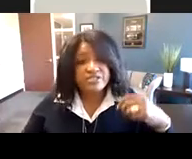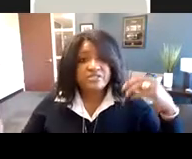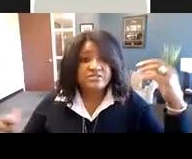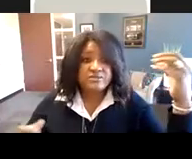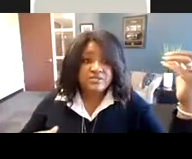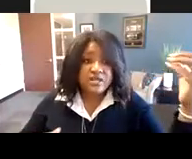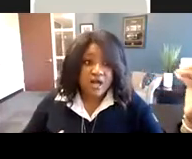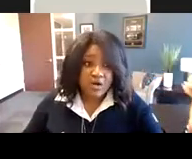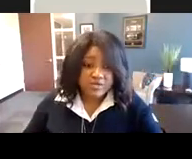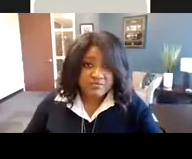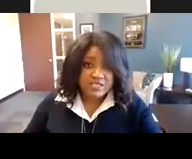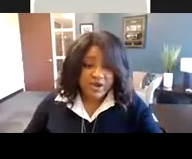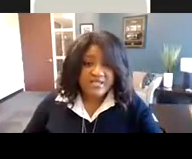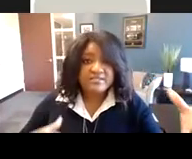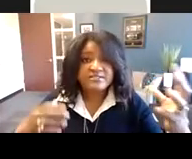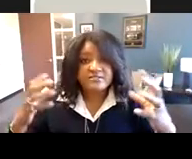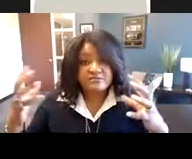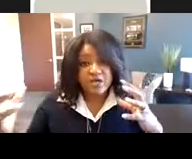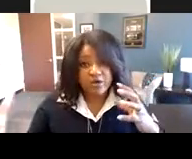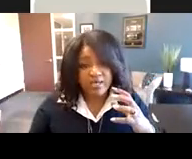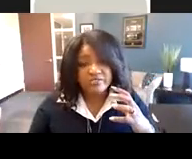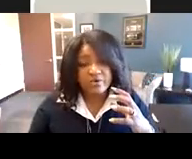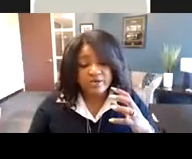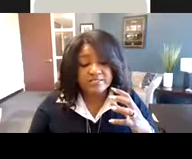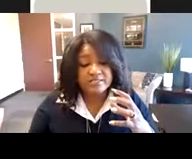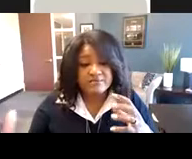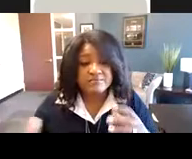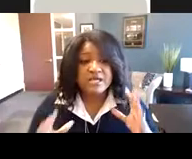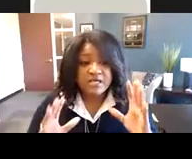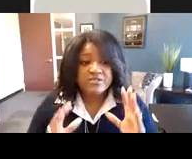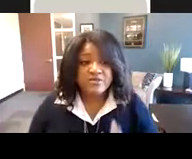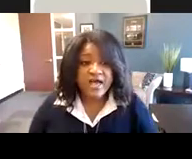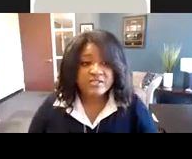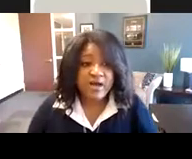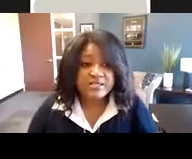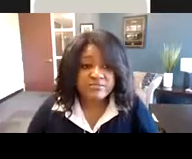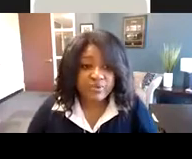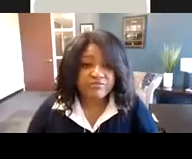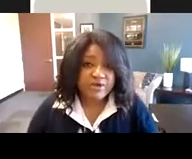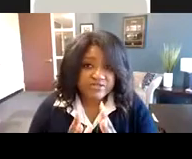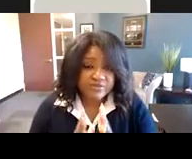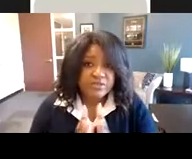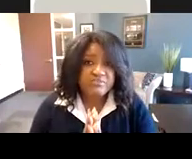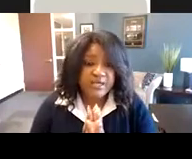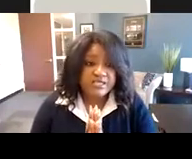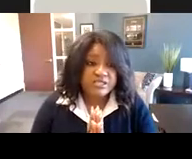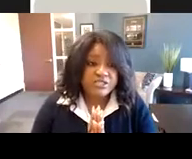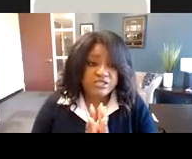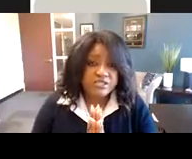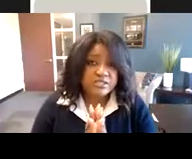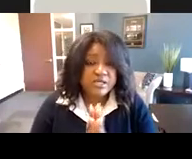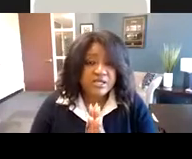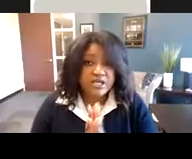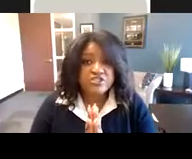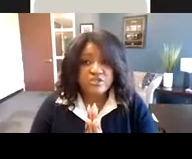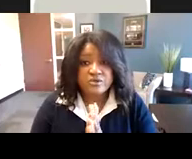selection systems, our risk-based pricing systems, our credit scoring systems. And so that's why it's important for us to really pay attention